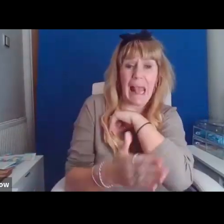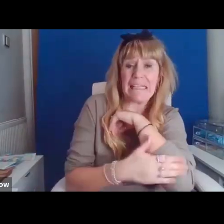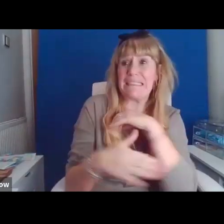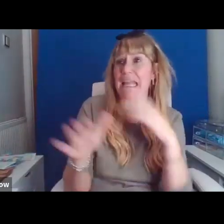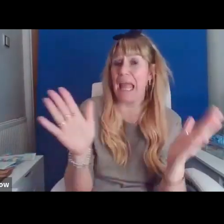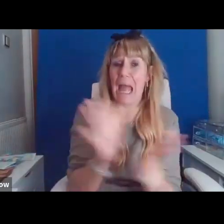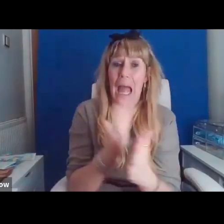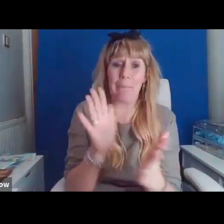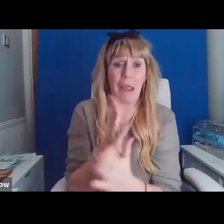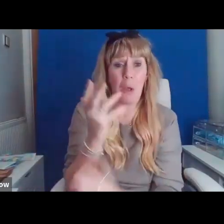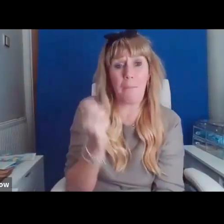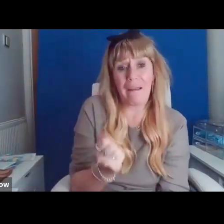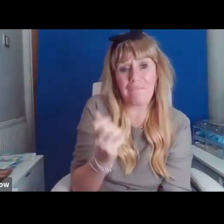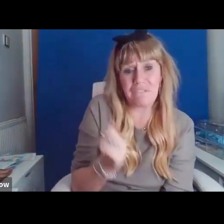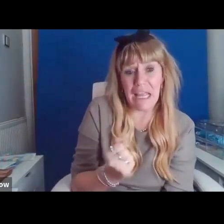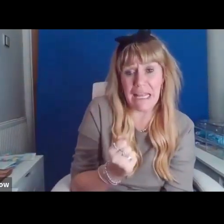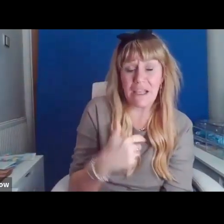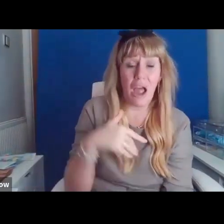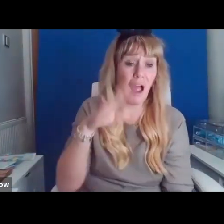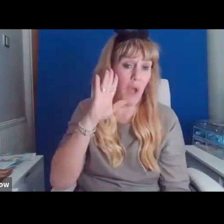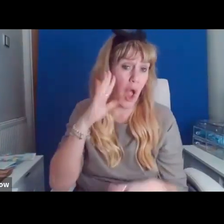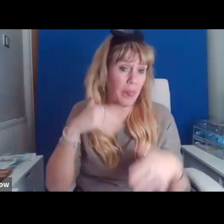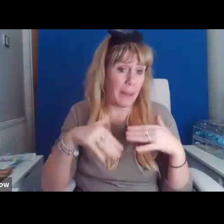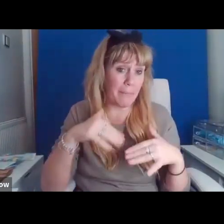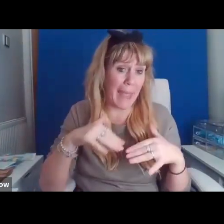pain is an invention anyway.